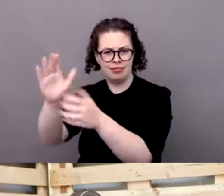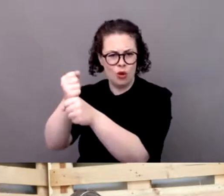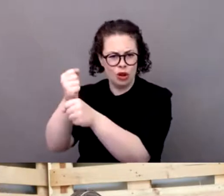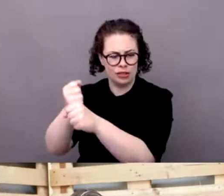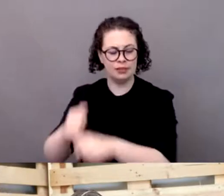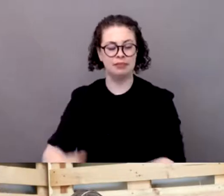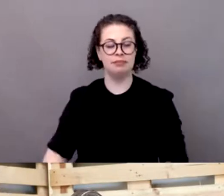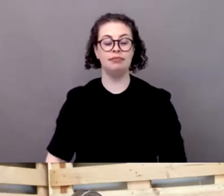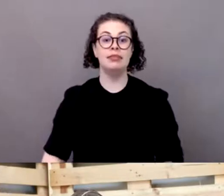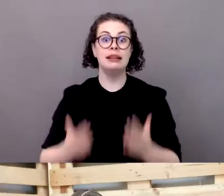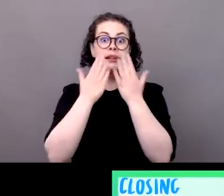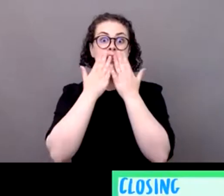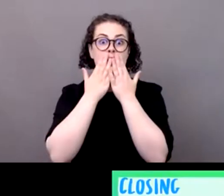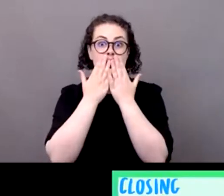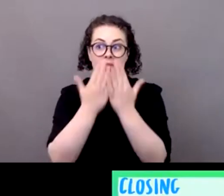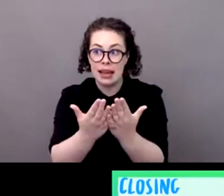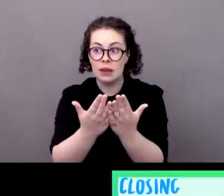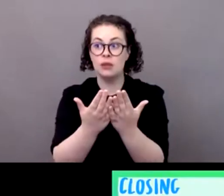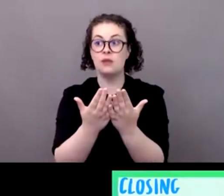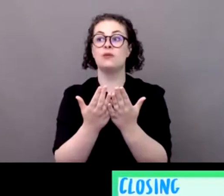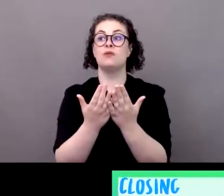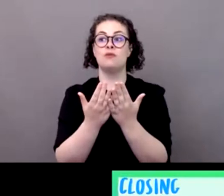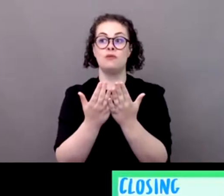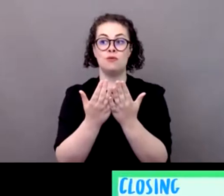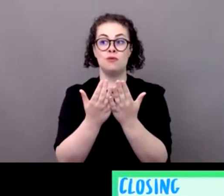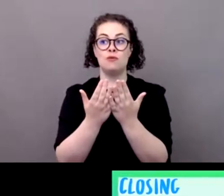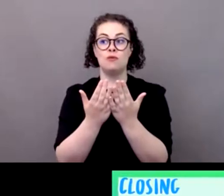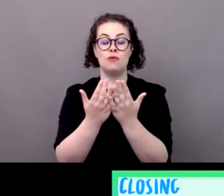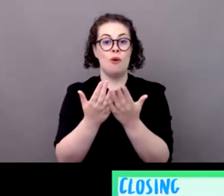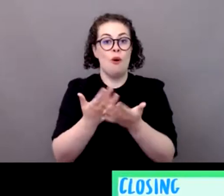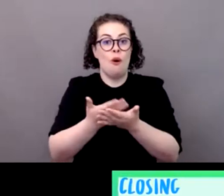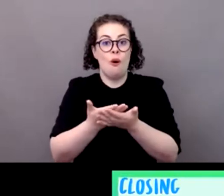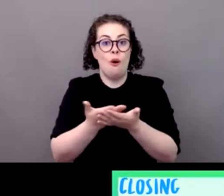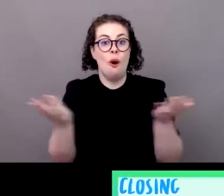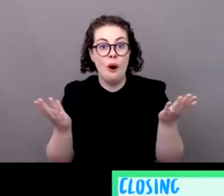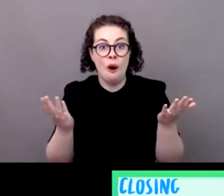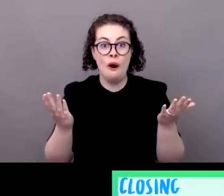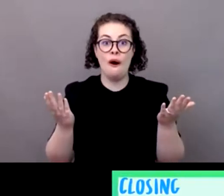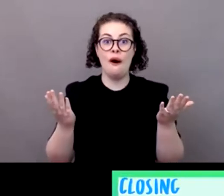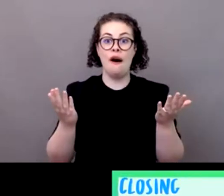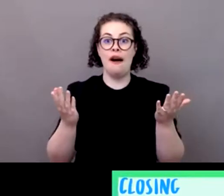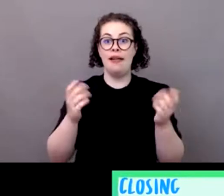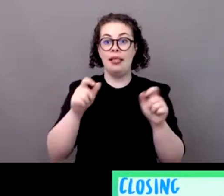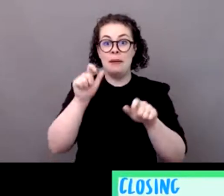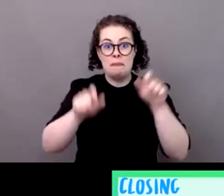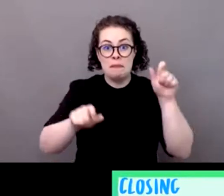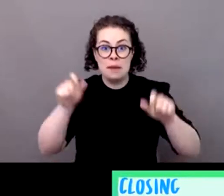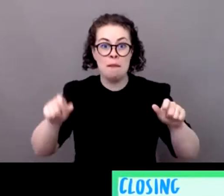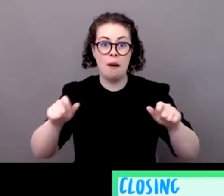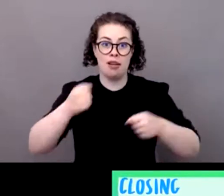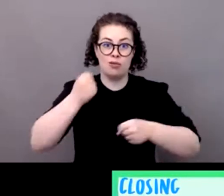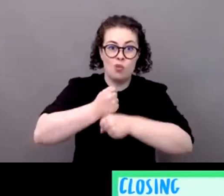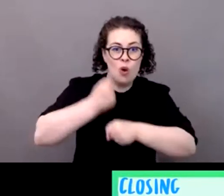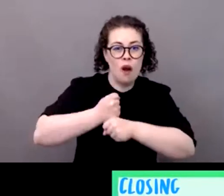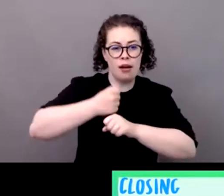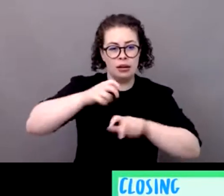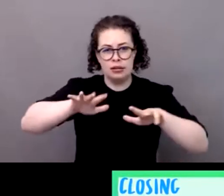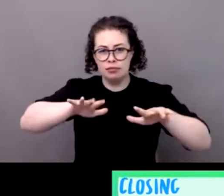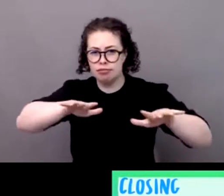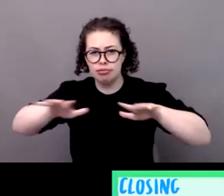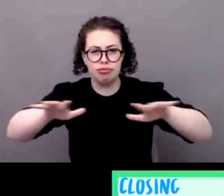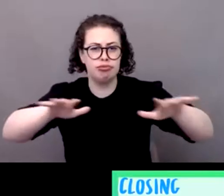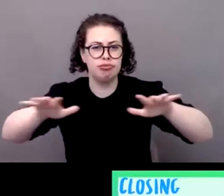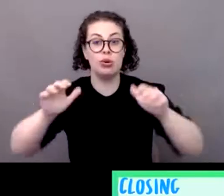yan le marie and clara olivet who actually prepared everything they made this possible with remy